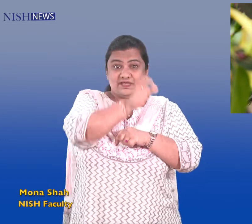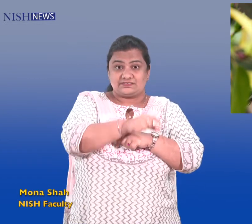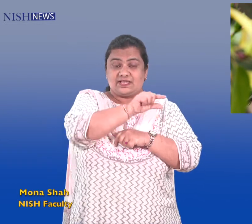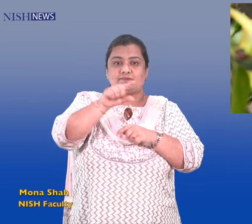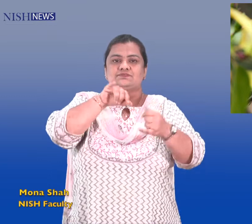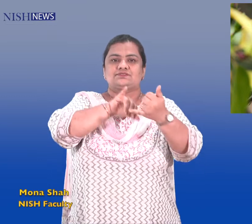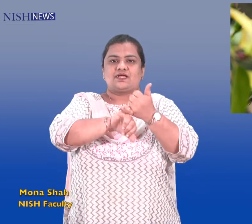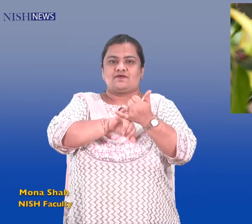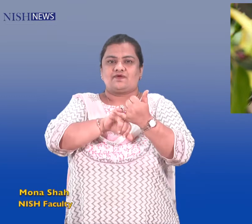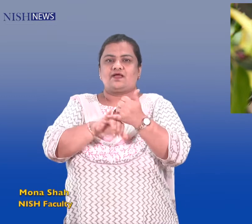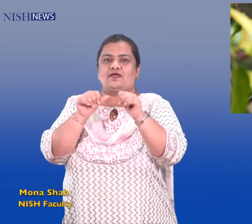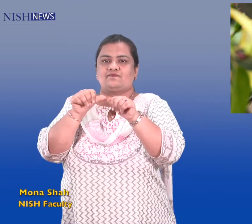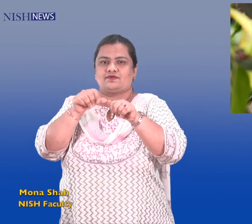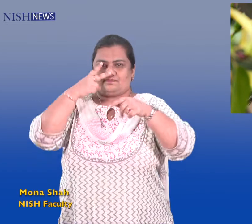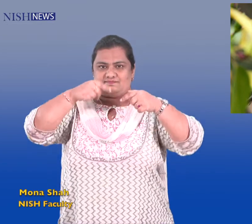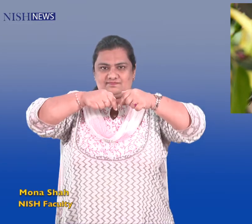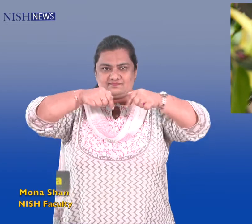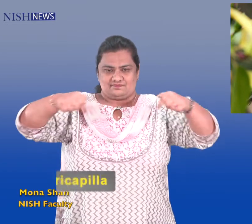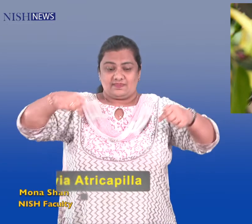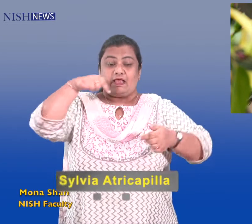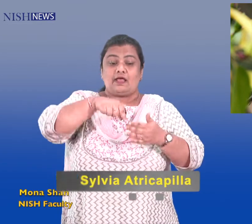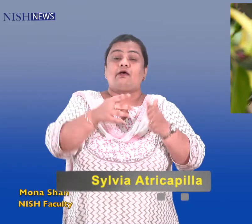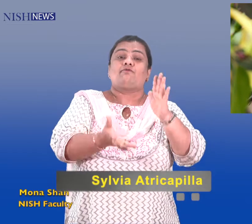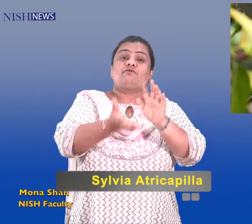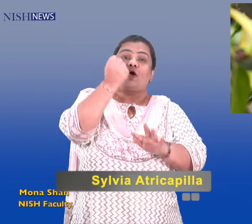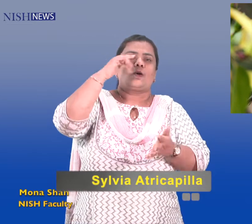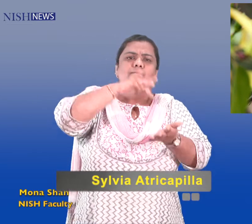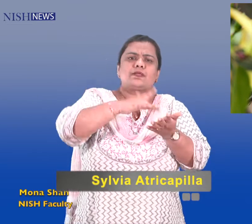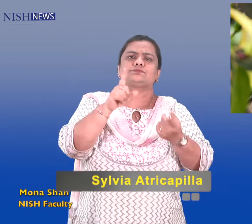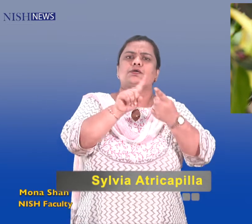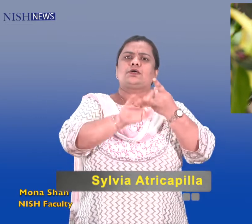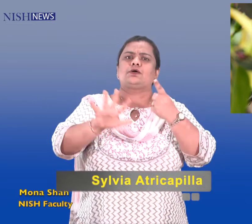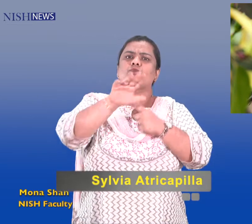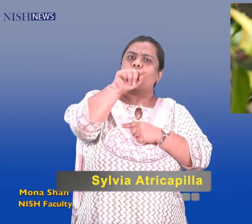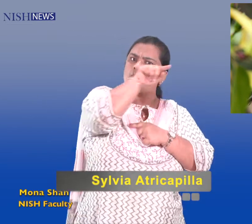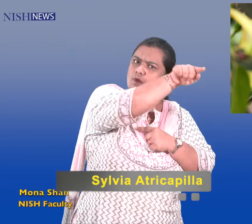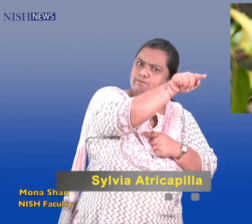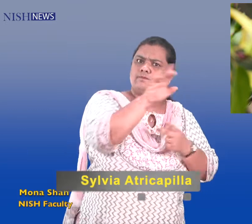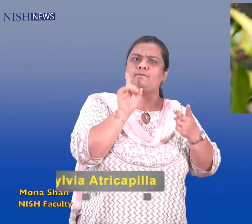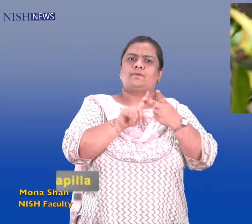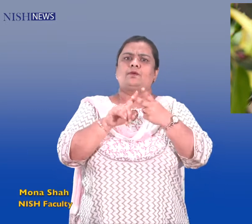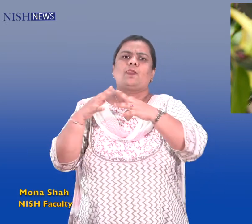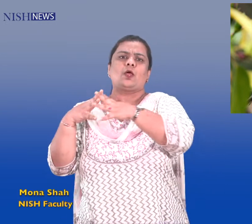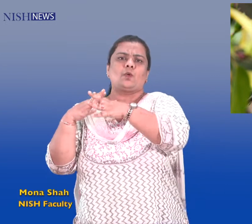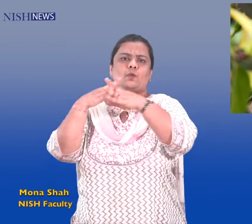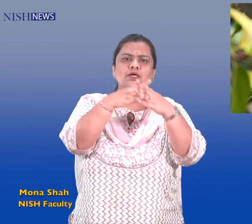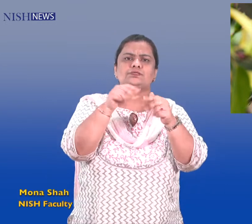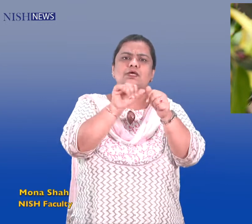its scientific name is Sylvia Atricapilla. The bird has been named blackcap as the top of its head resembles a